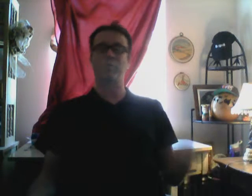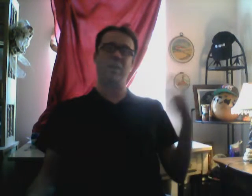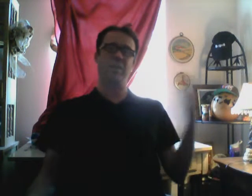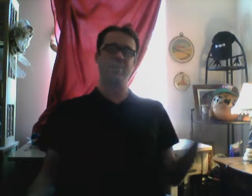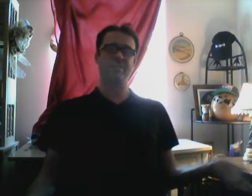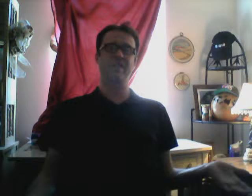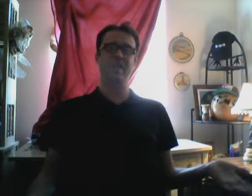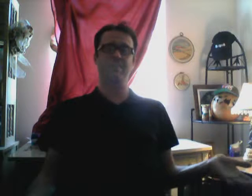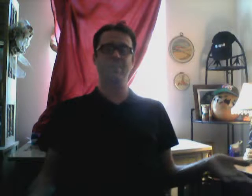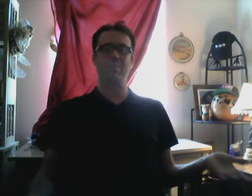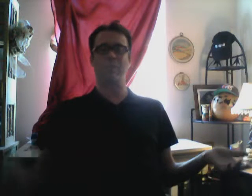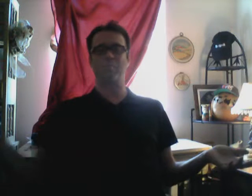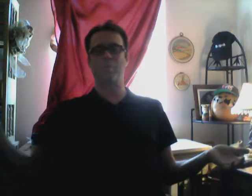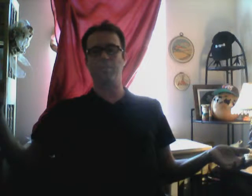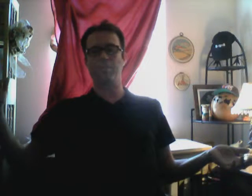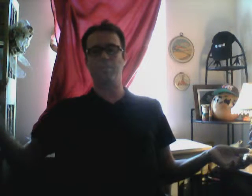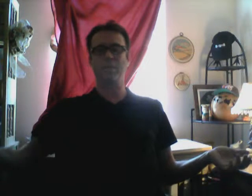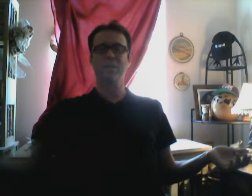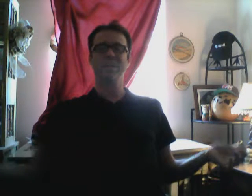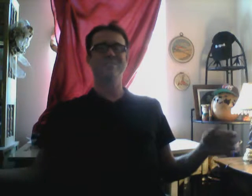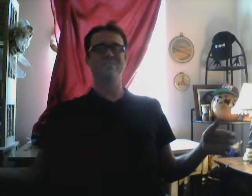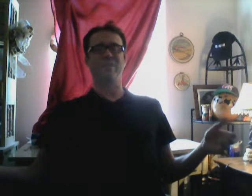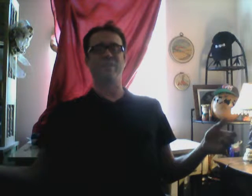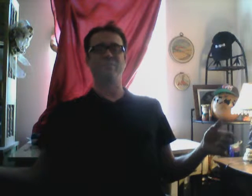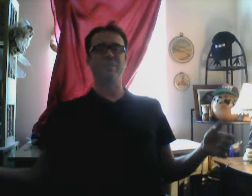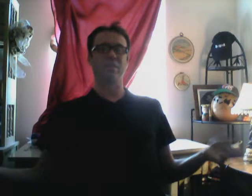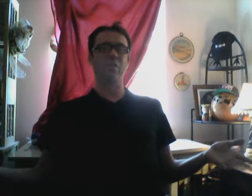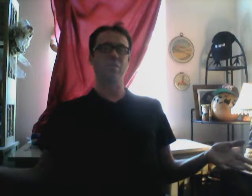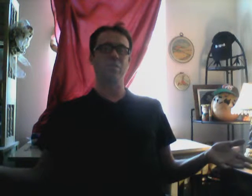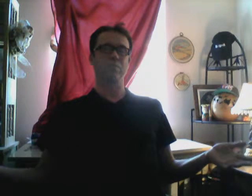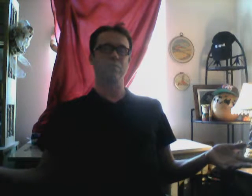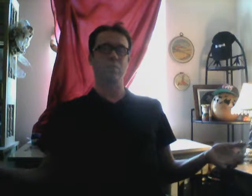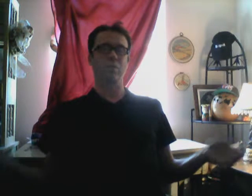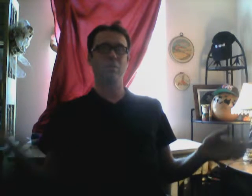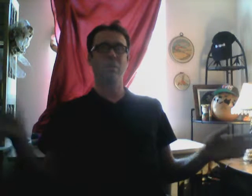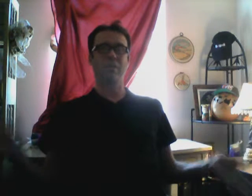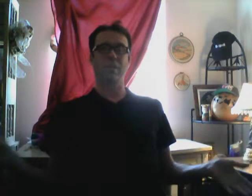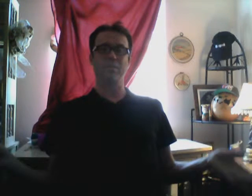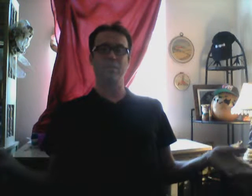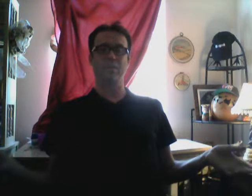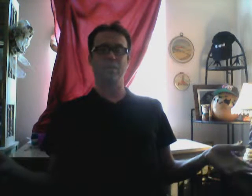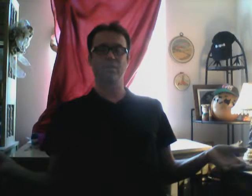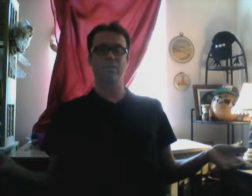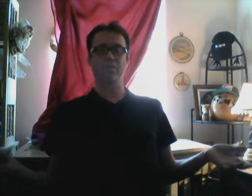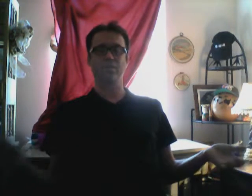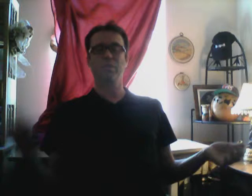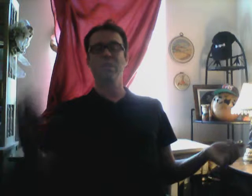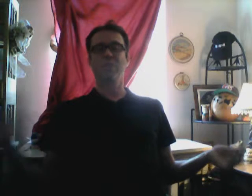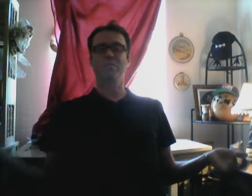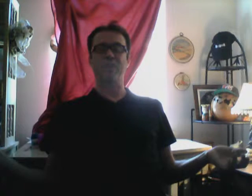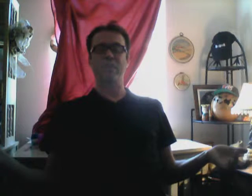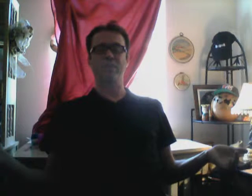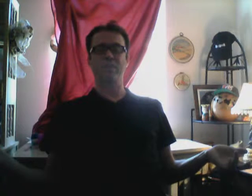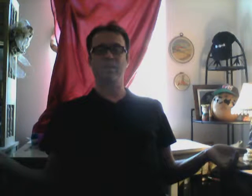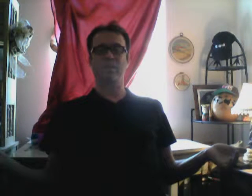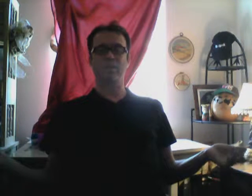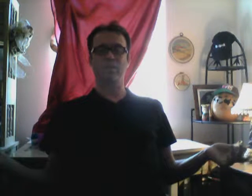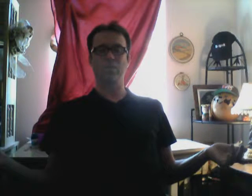That's why I'm in Tybee, but I'm probably, you know, it's a low country boil. Tybee's gonna get screwed. And Savannah's getting all the good